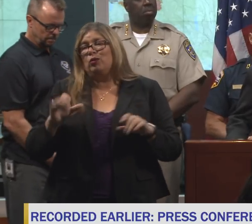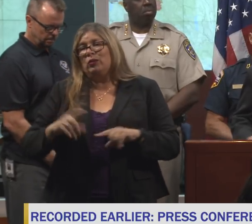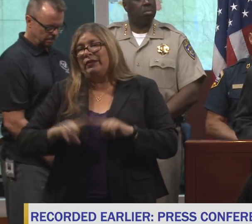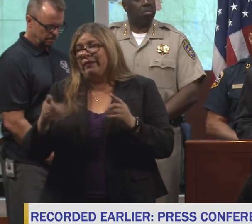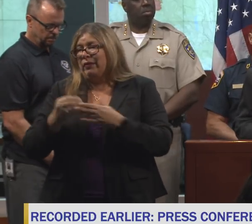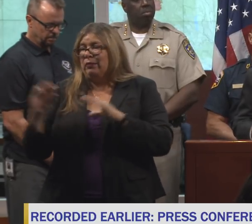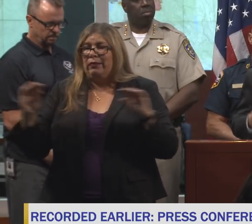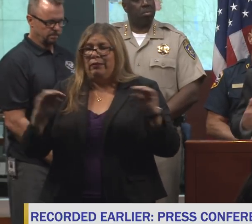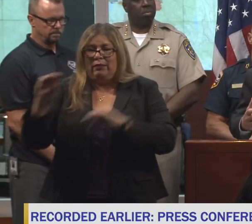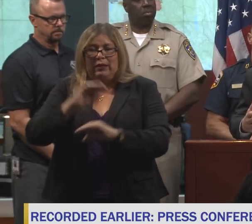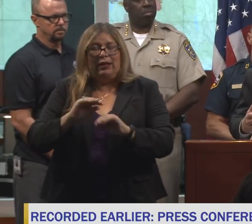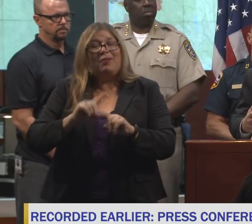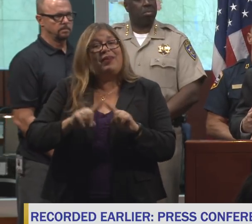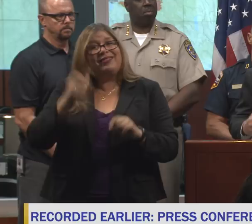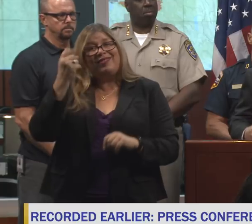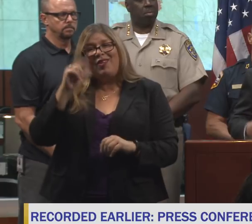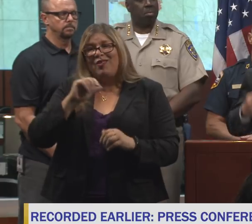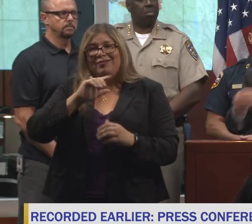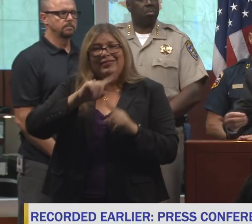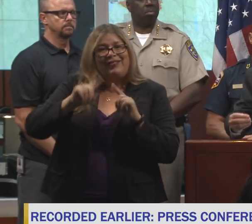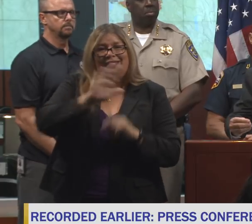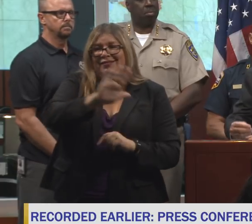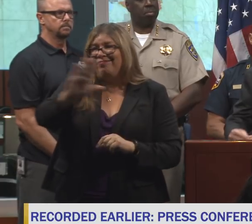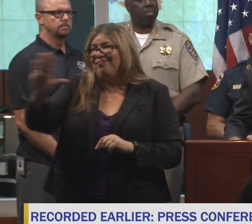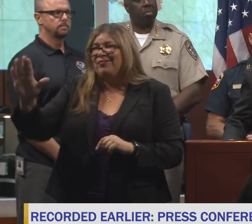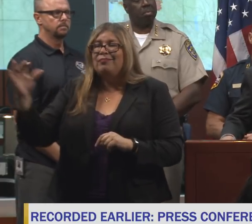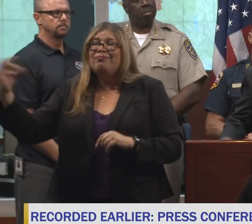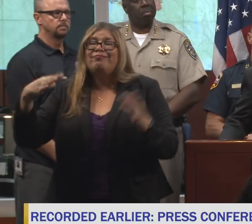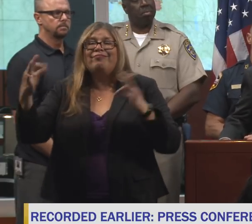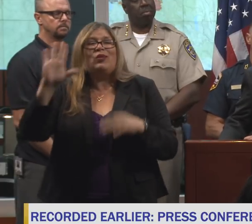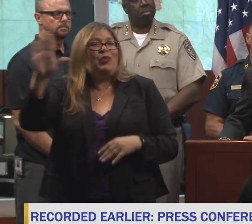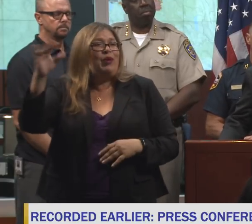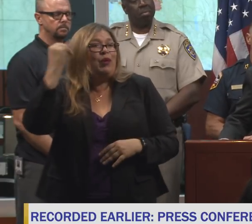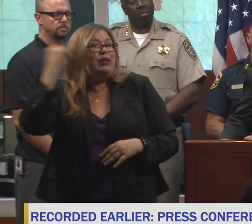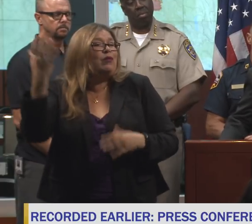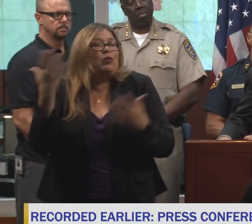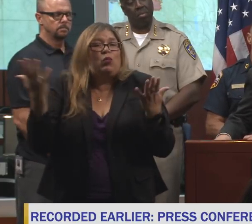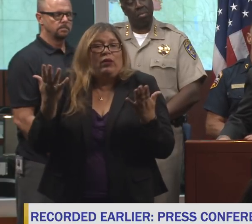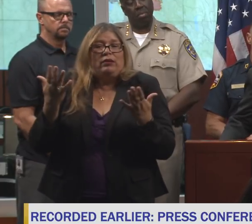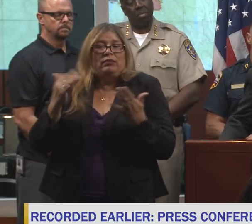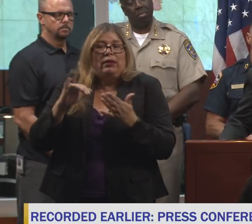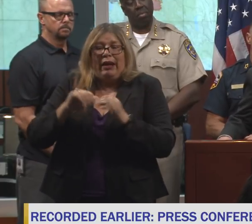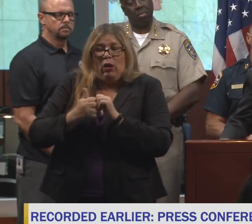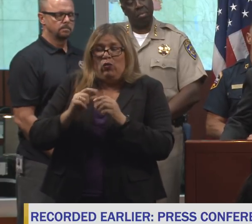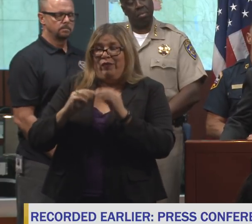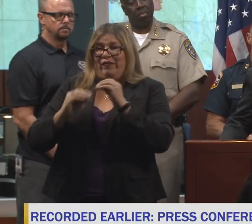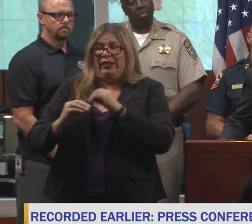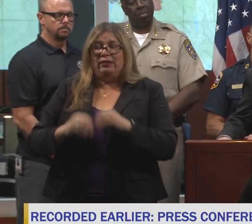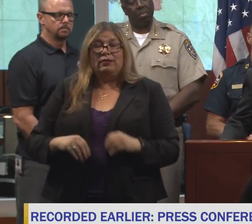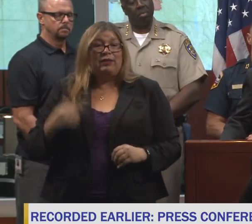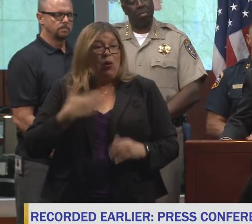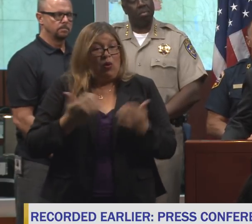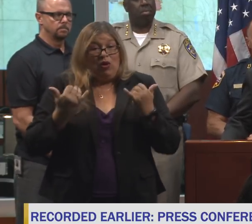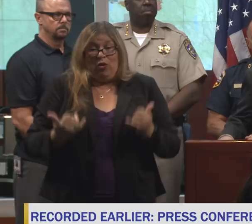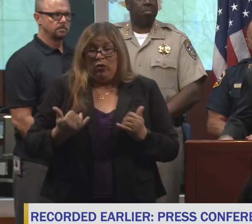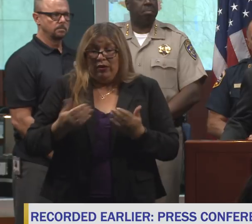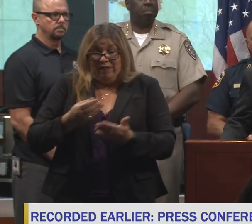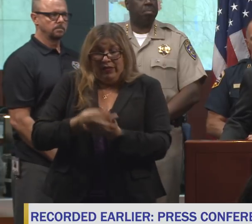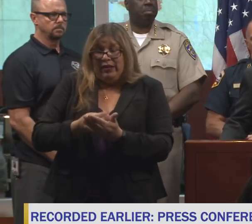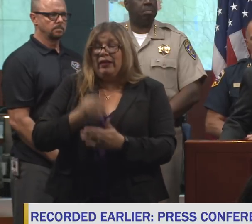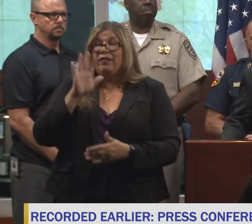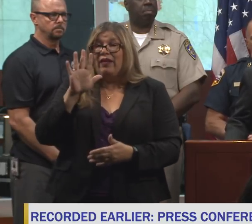But everybody has a different idea of what that might be. And so this, the current funding, the $5 billion